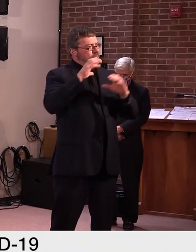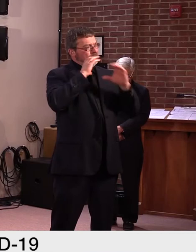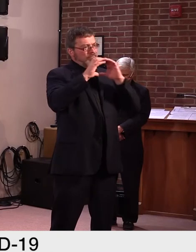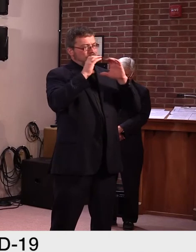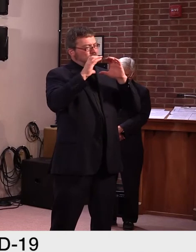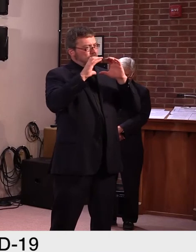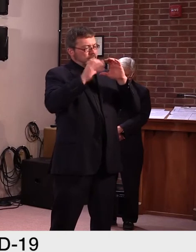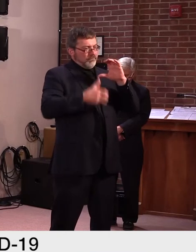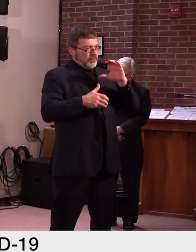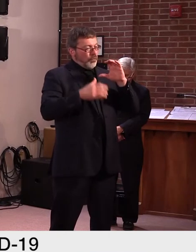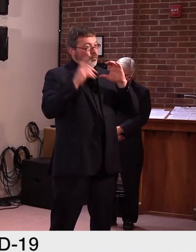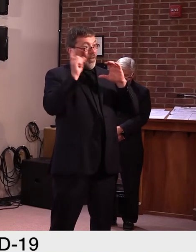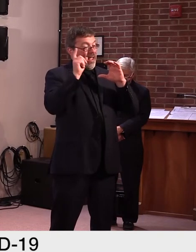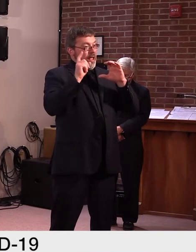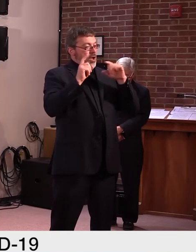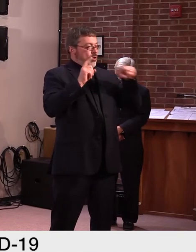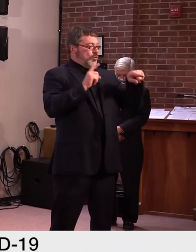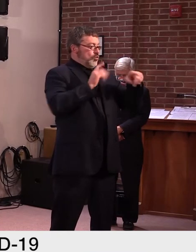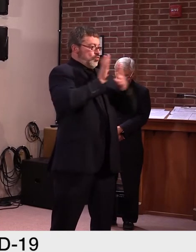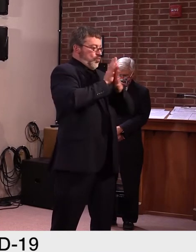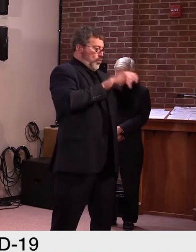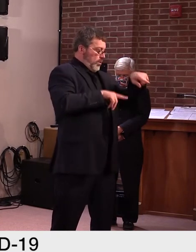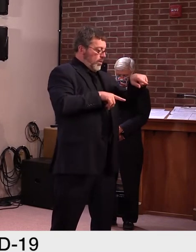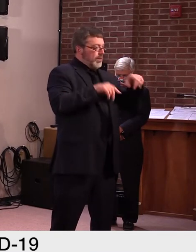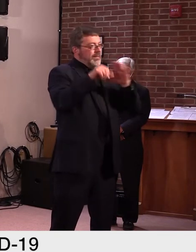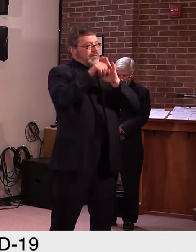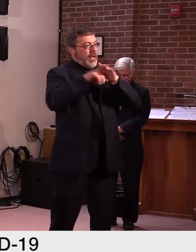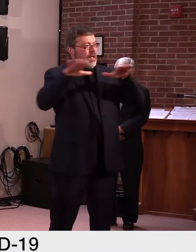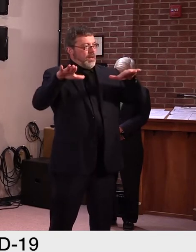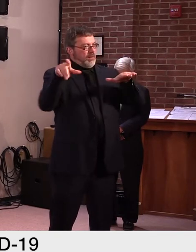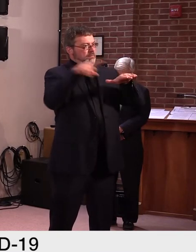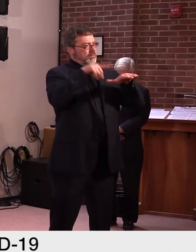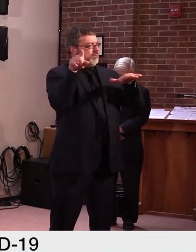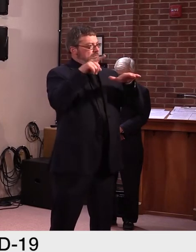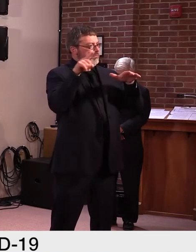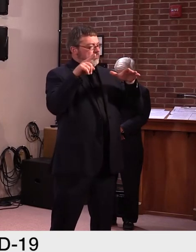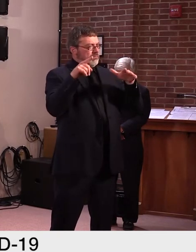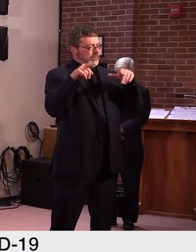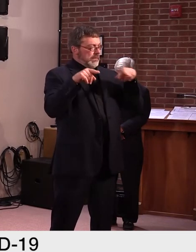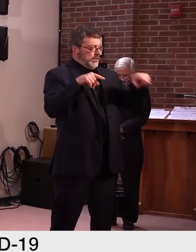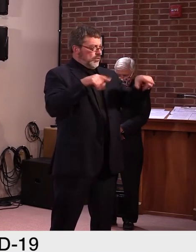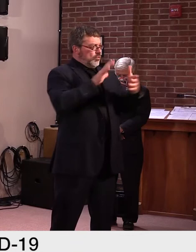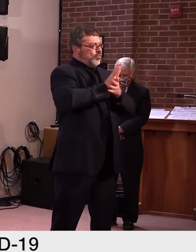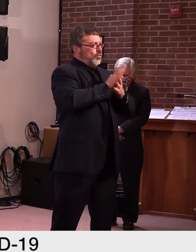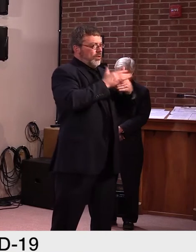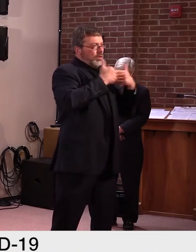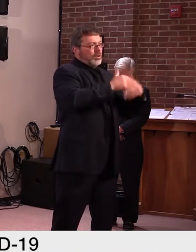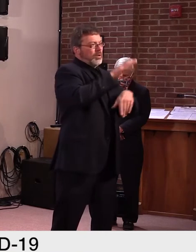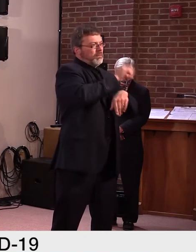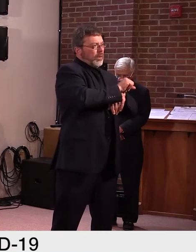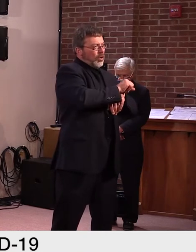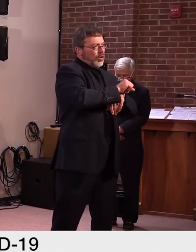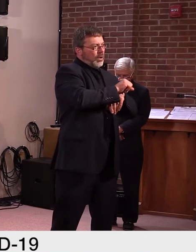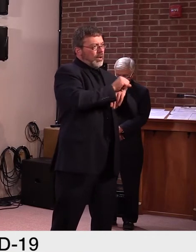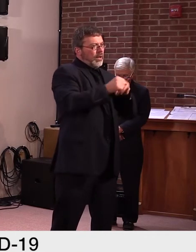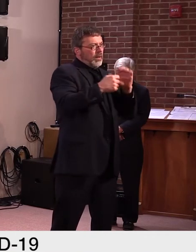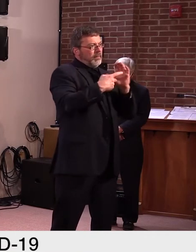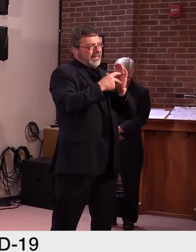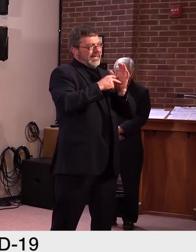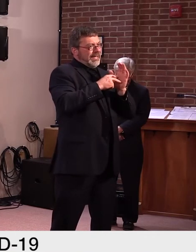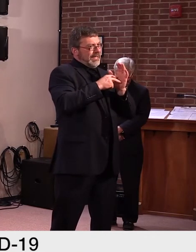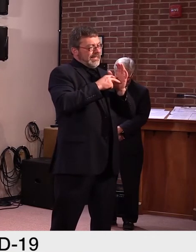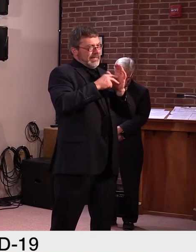to postpone them for next week? And we'll just rule out games that were scheduled for next weekend, the 25th and the